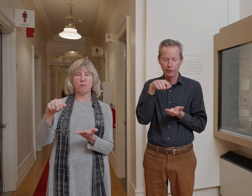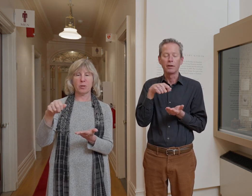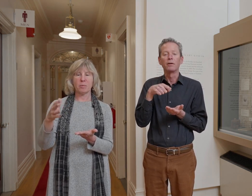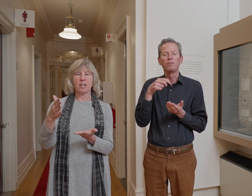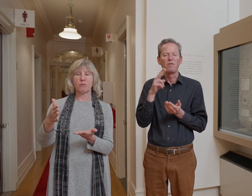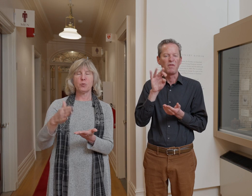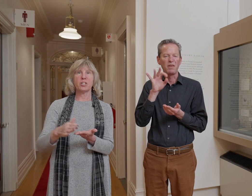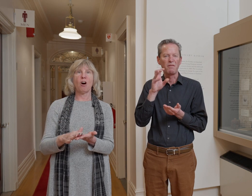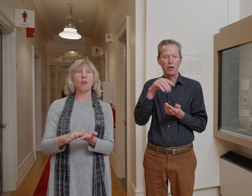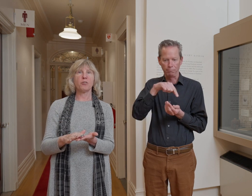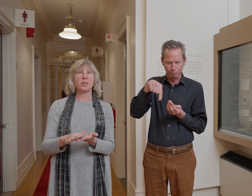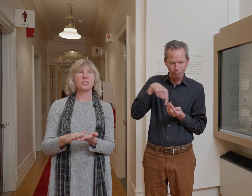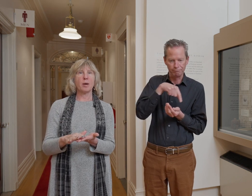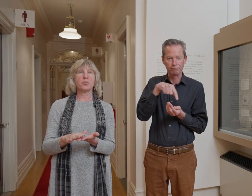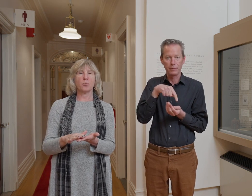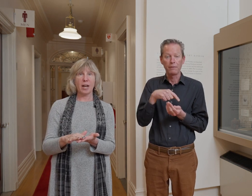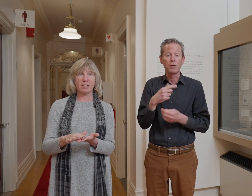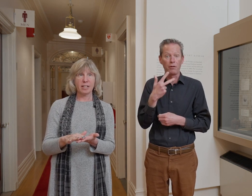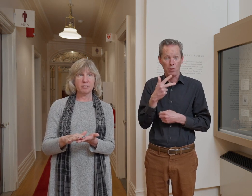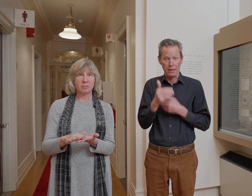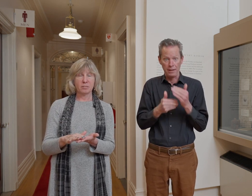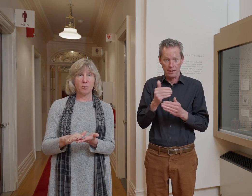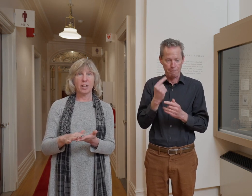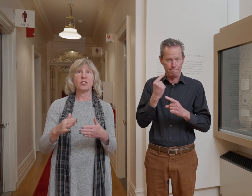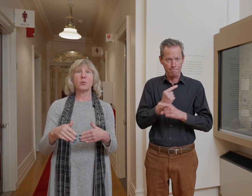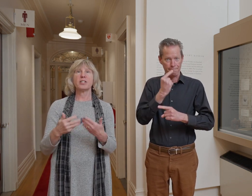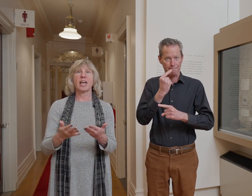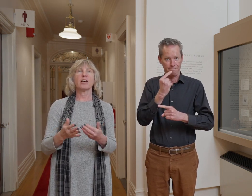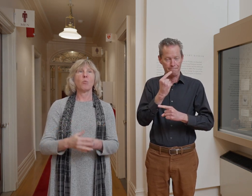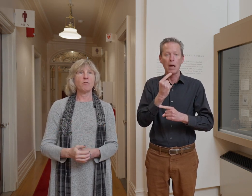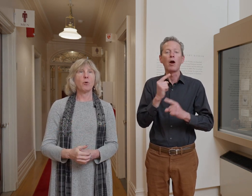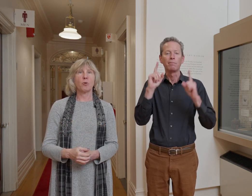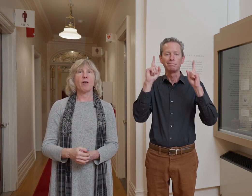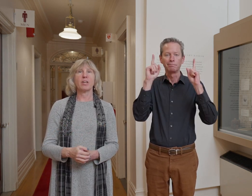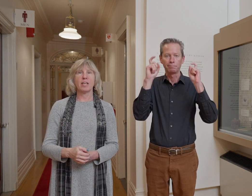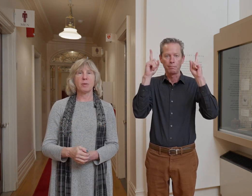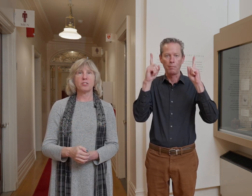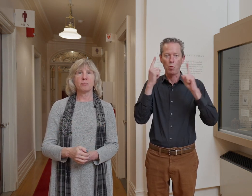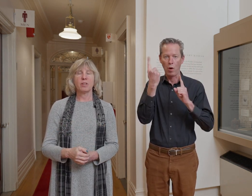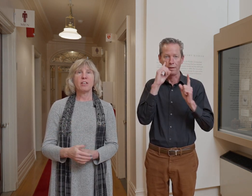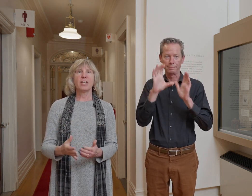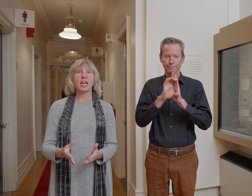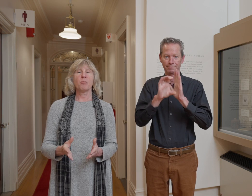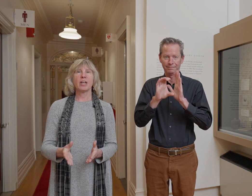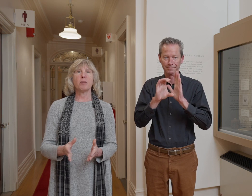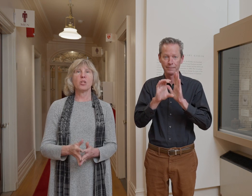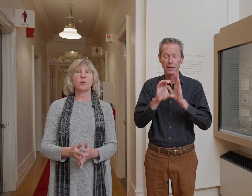film. If you did all three steps correctly, you had taken one photographic image. The camera came loaded